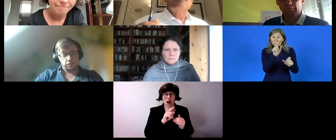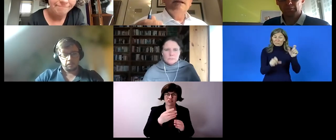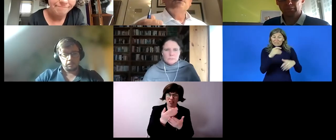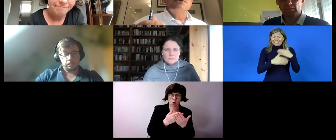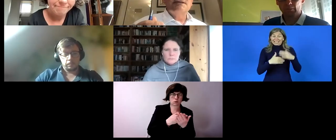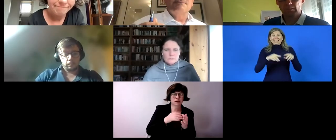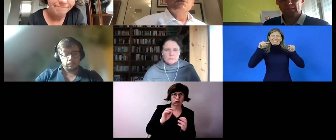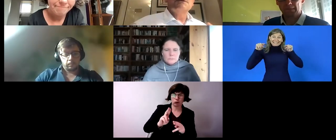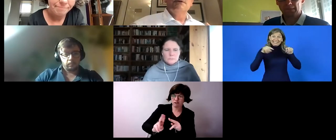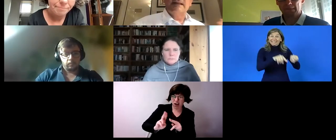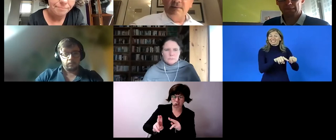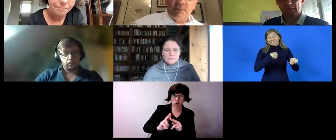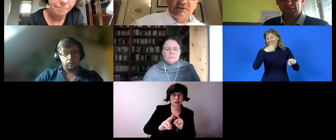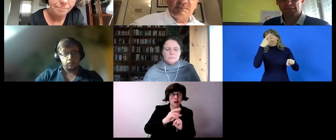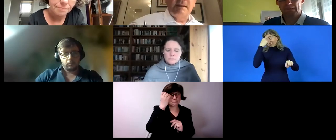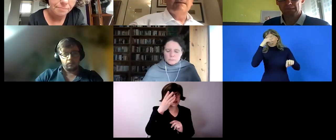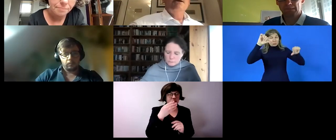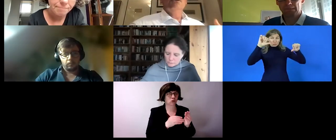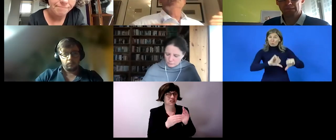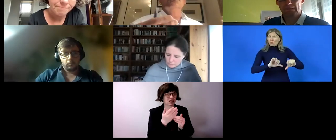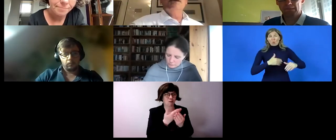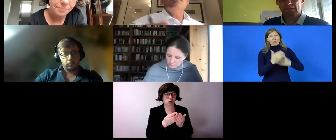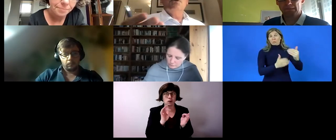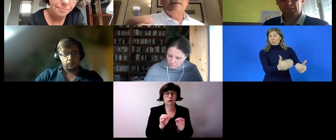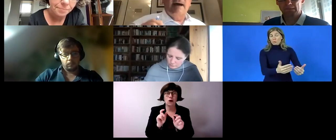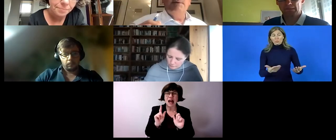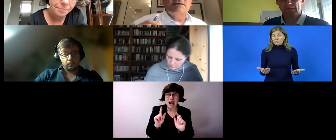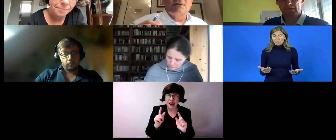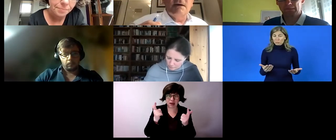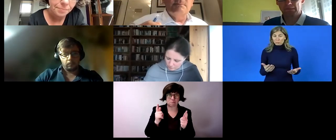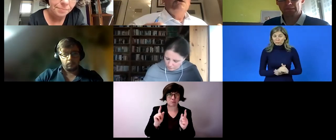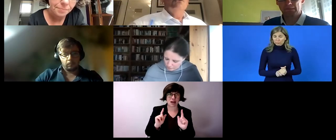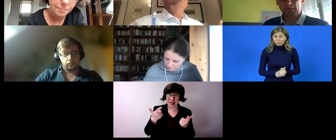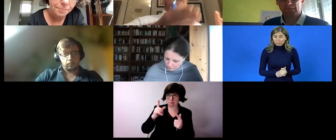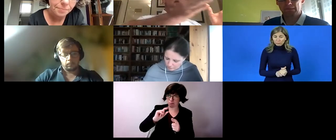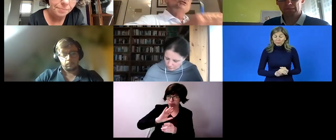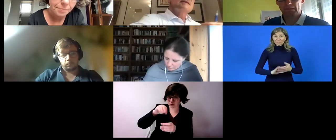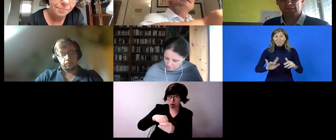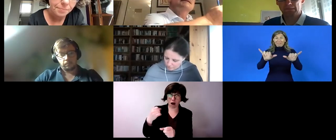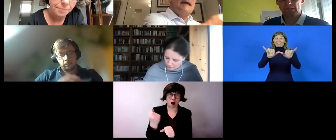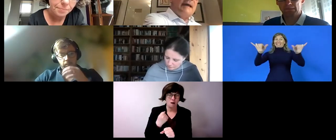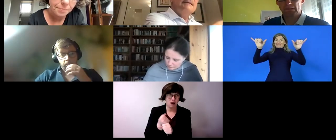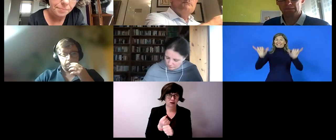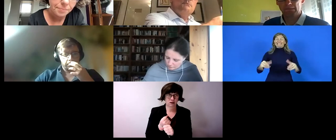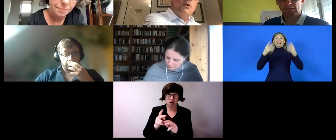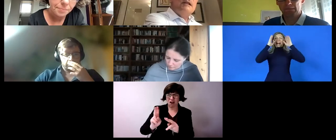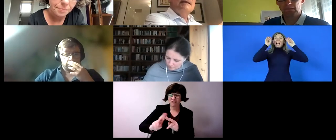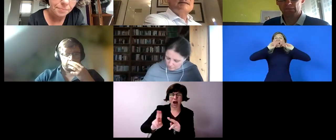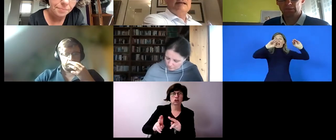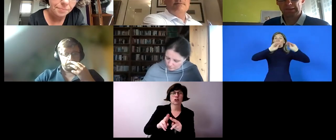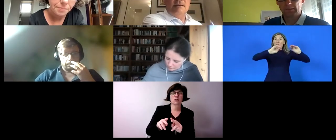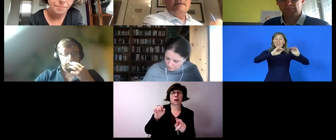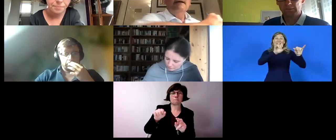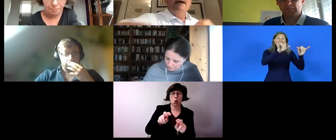wrong approach i think the whole system the whole education system and